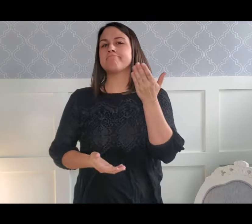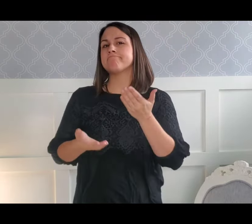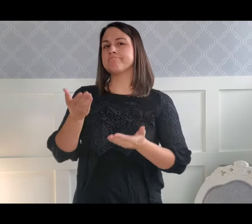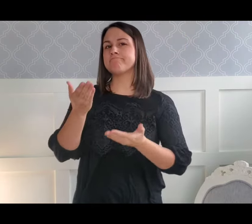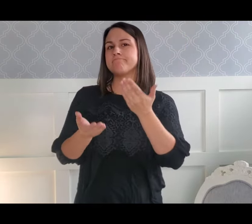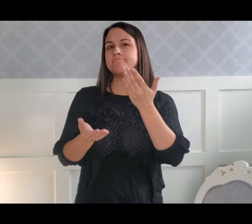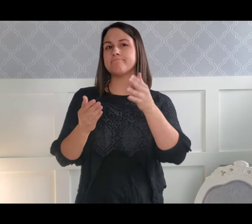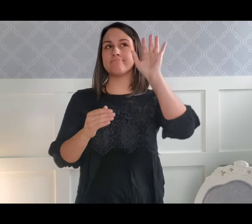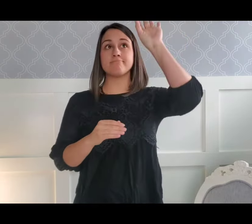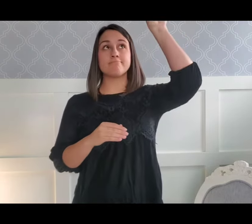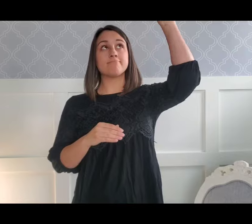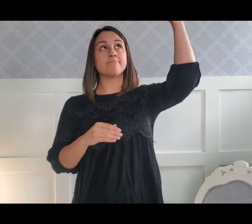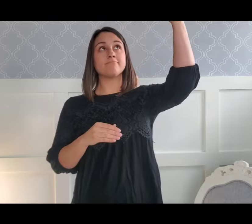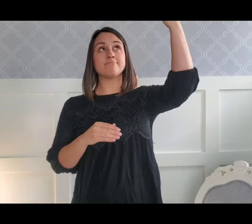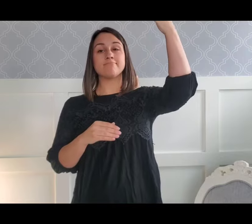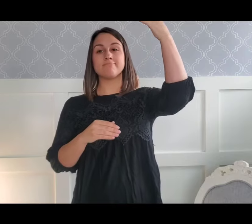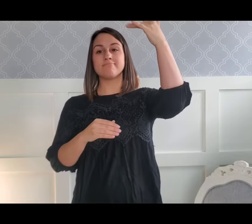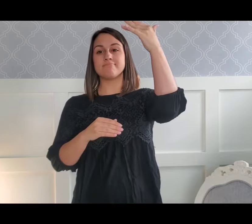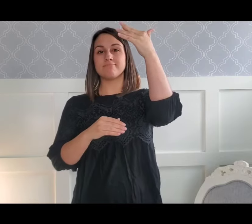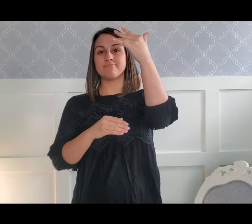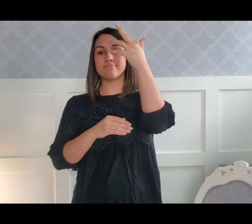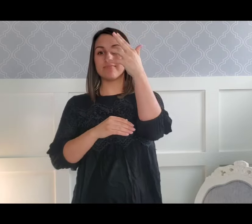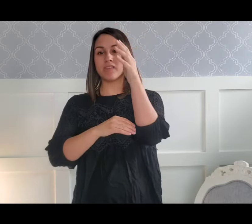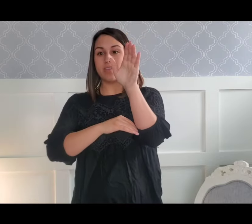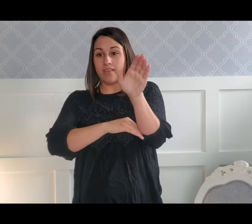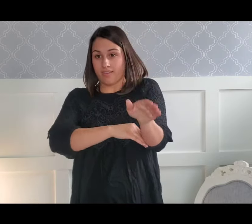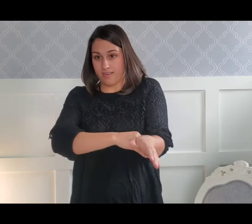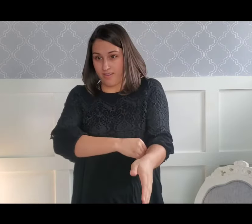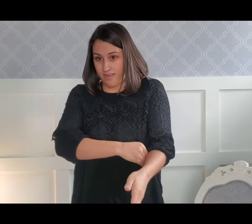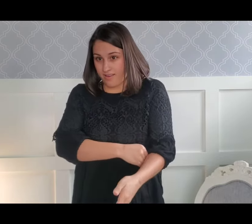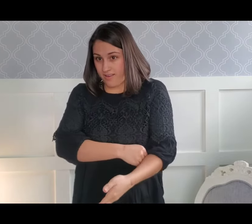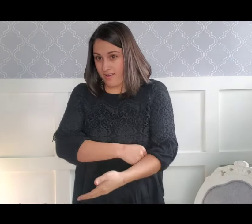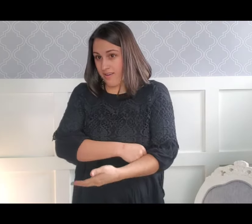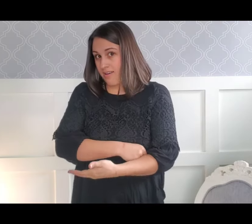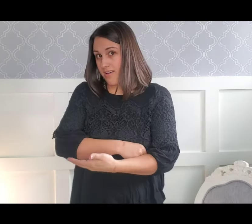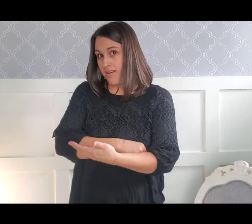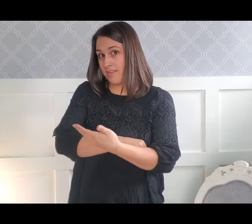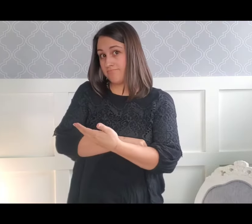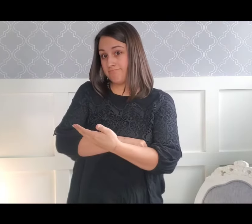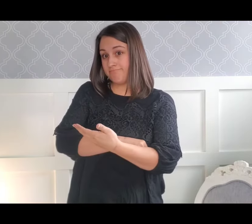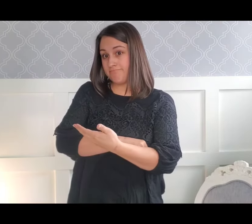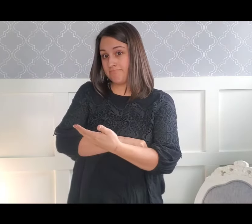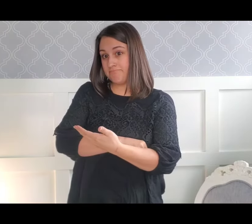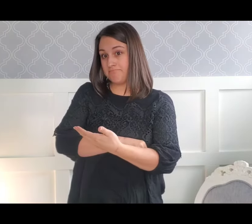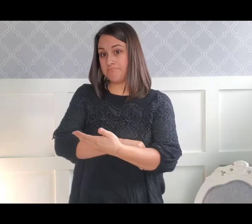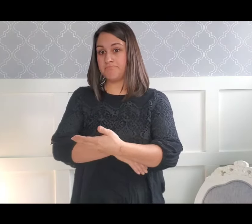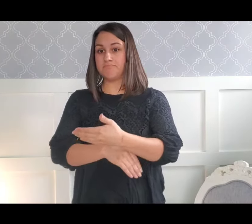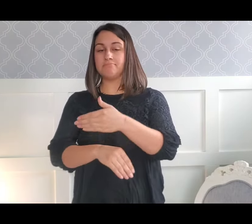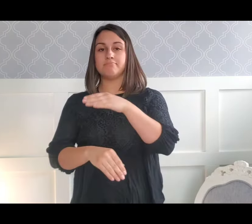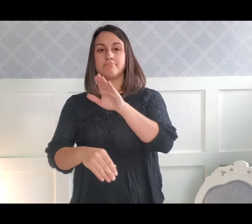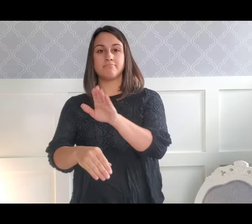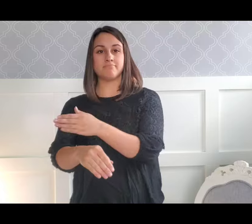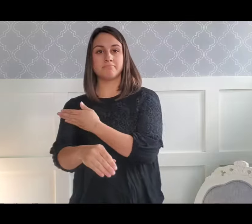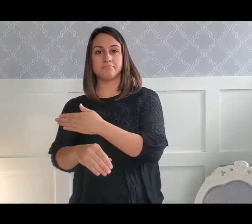daylight stay the whole night through? Will someone